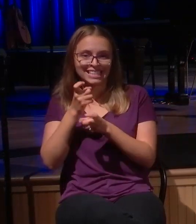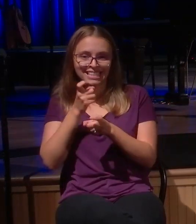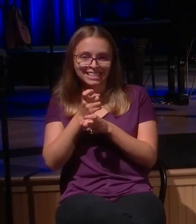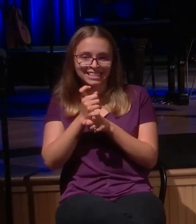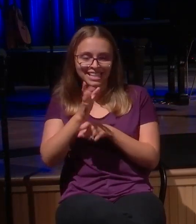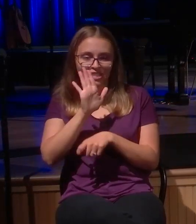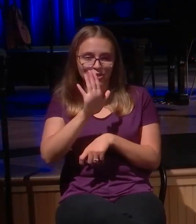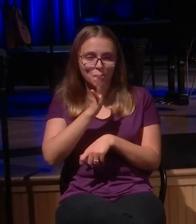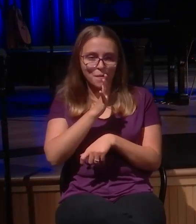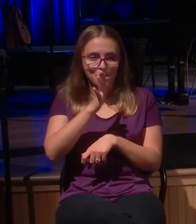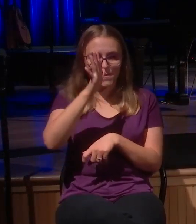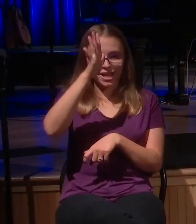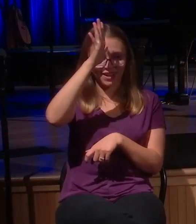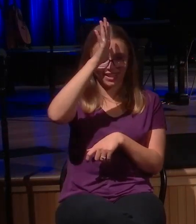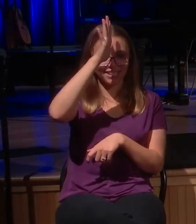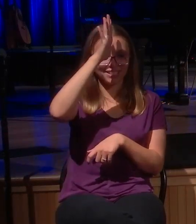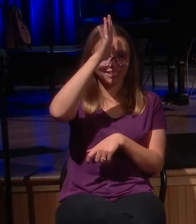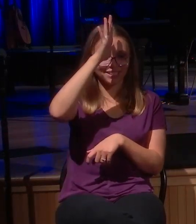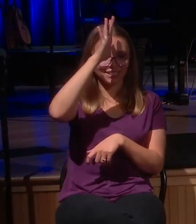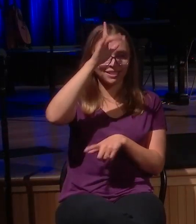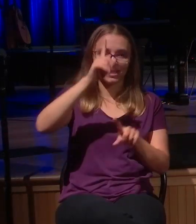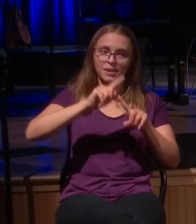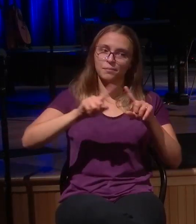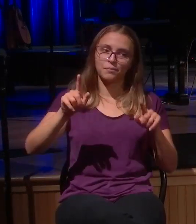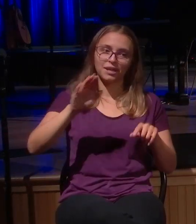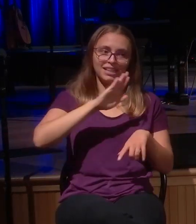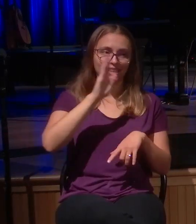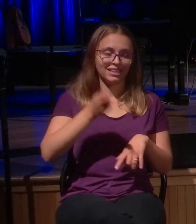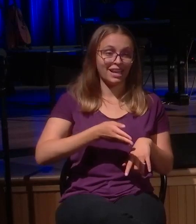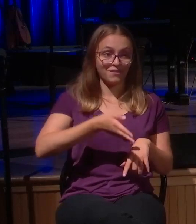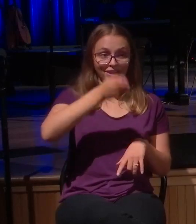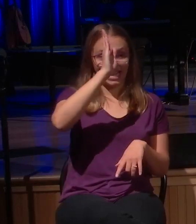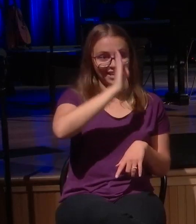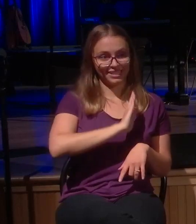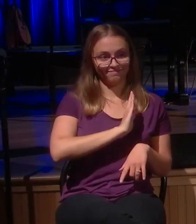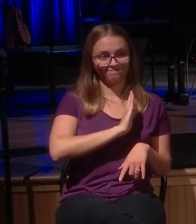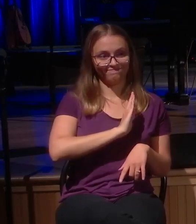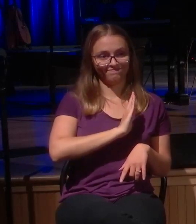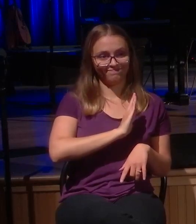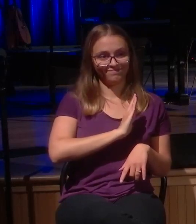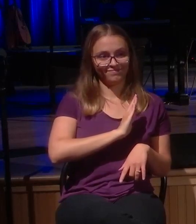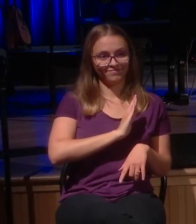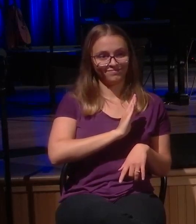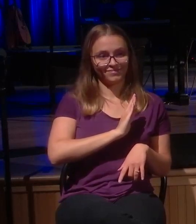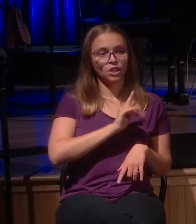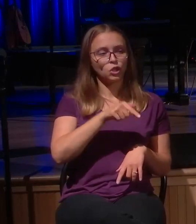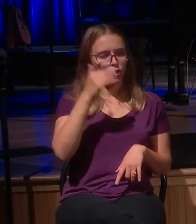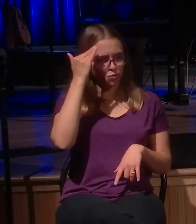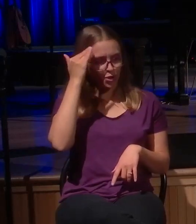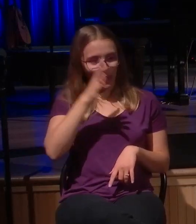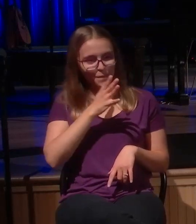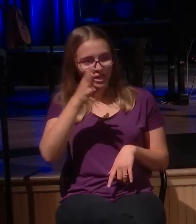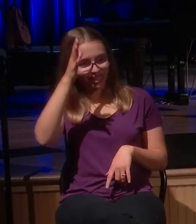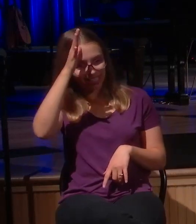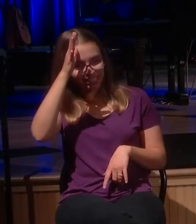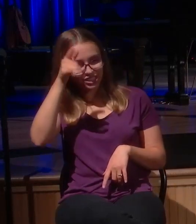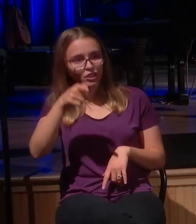exhausted? I mean, we reach a point sometimes that prodigal are like, you know, I just had it. I just, I have nothing else. I have nothing else to give. Nothing else. I just, I'm empty.